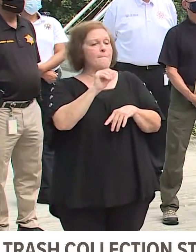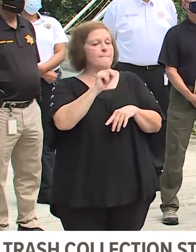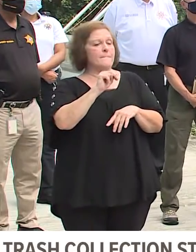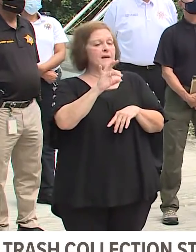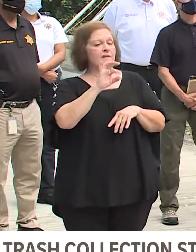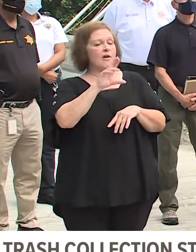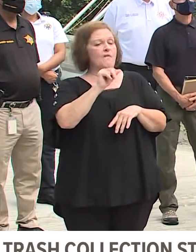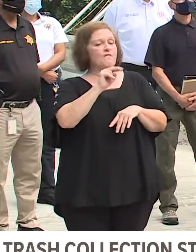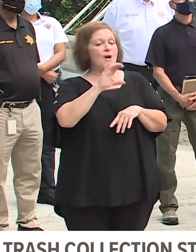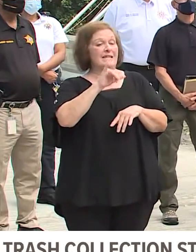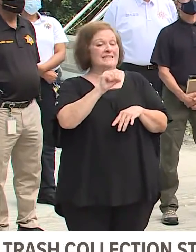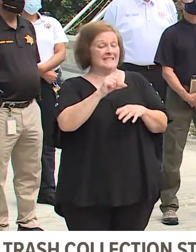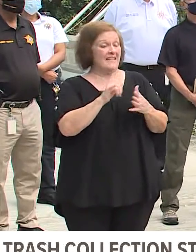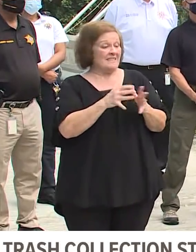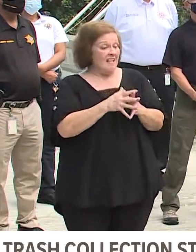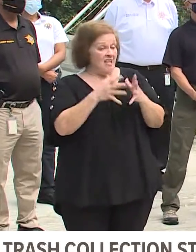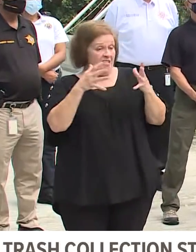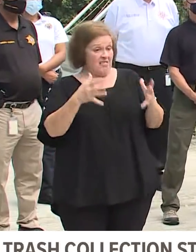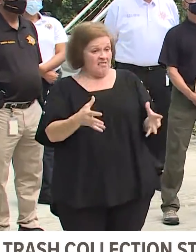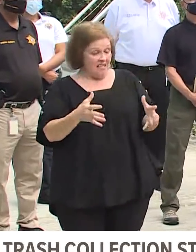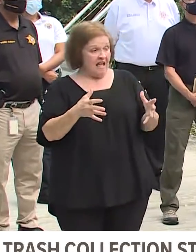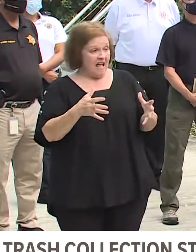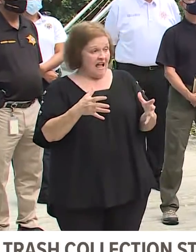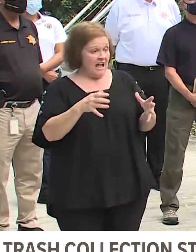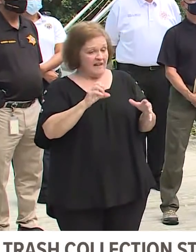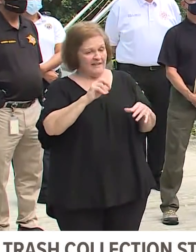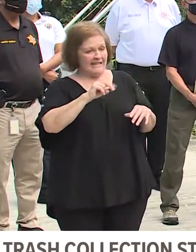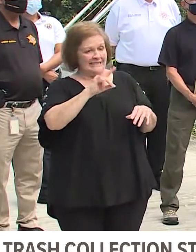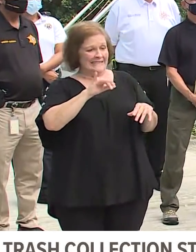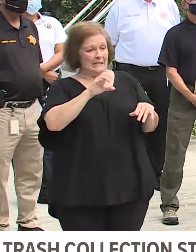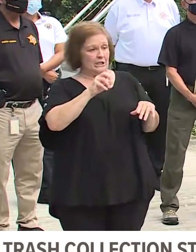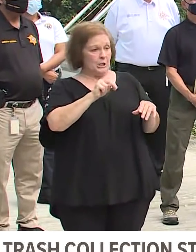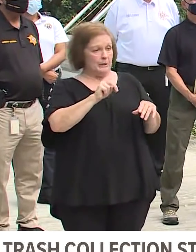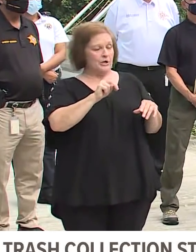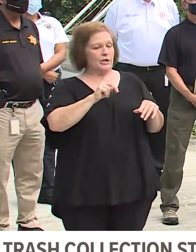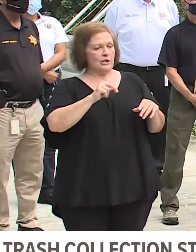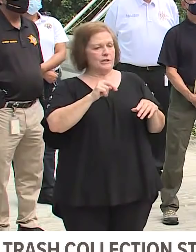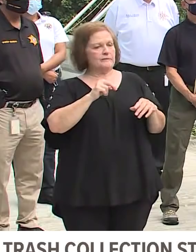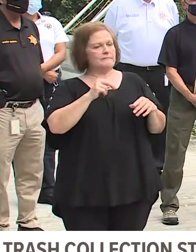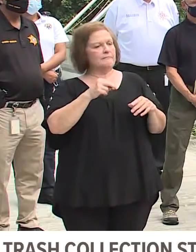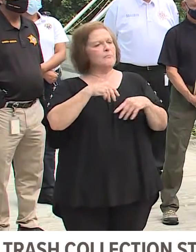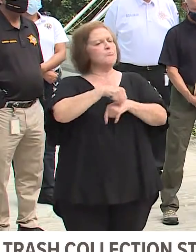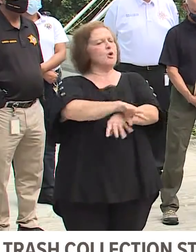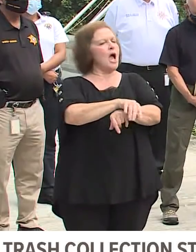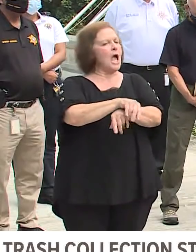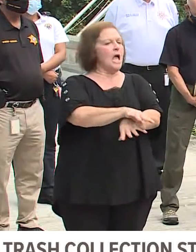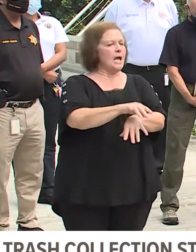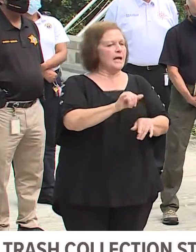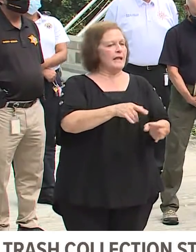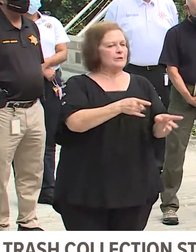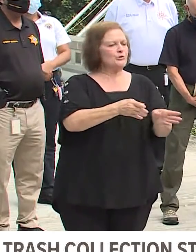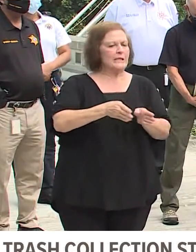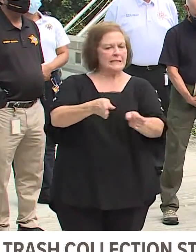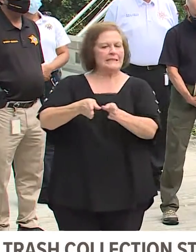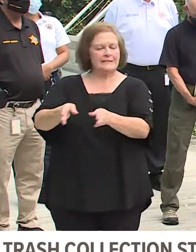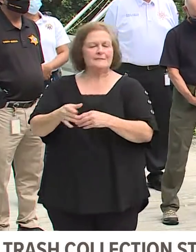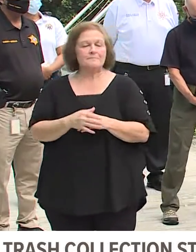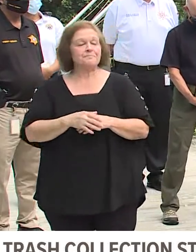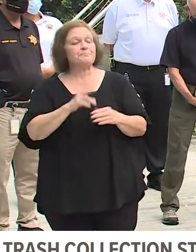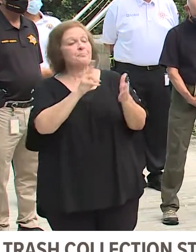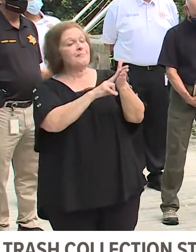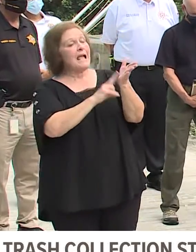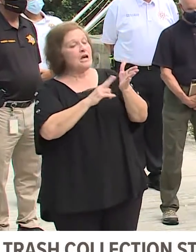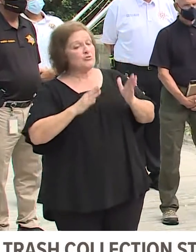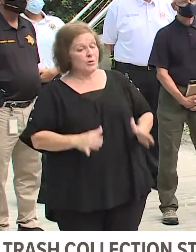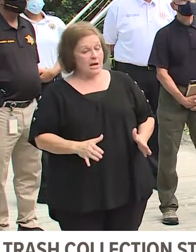it's a lot of the endymion slash Zulu routes ironically as I read those contractors